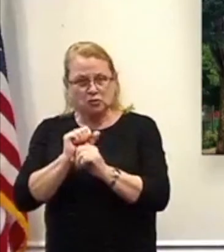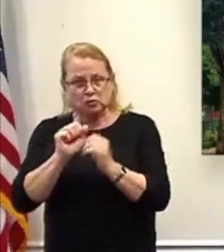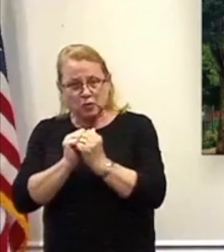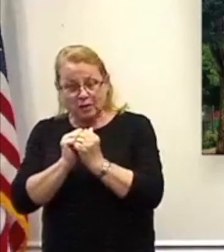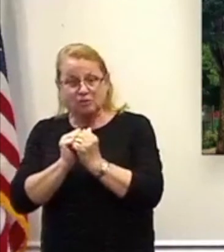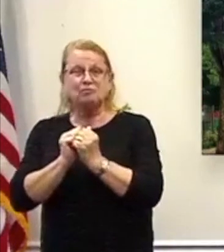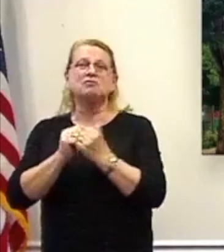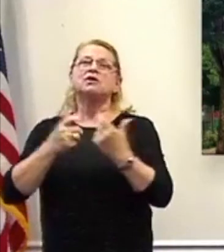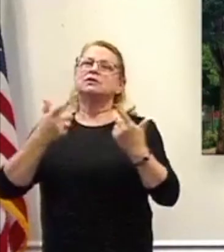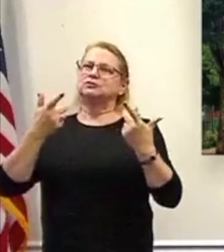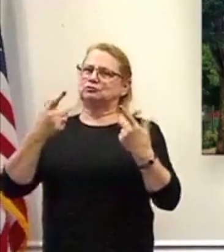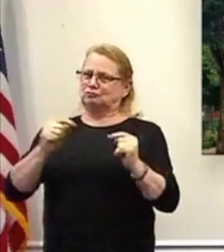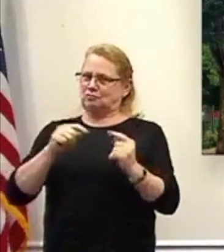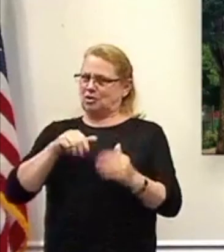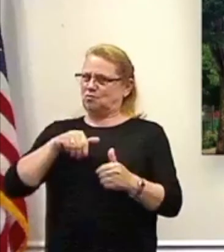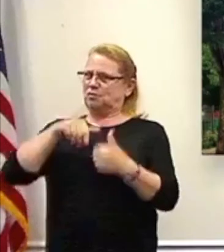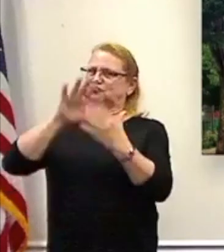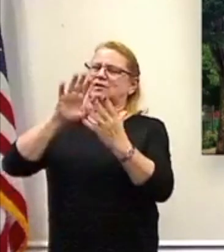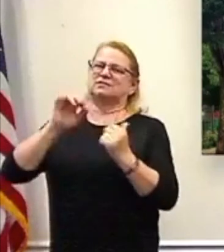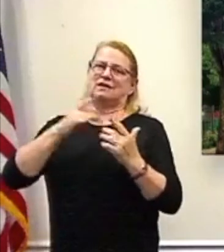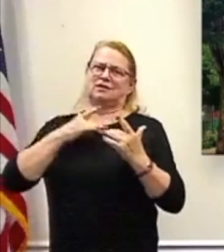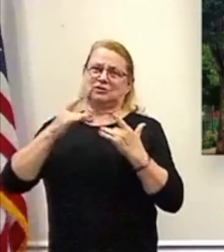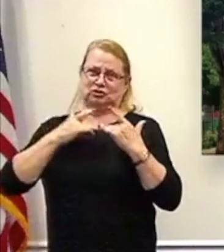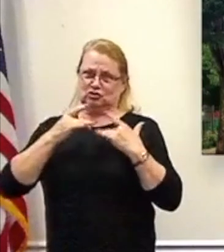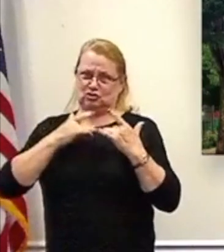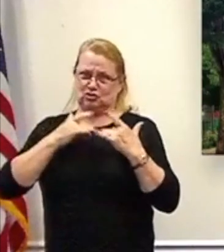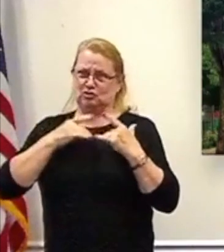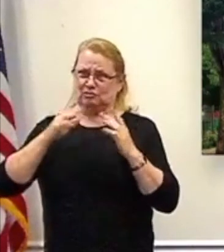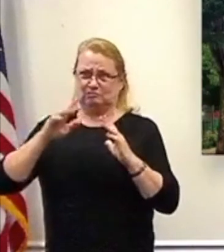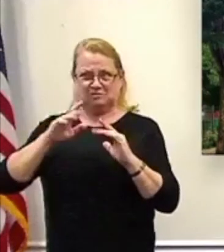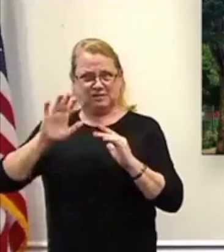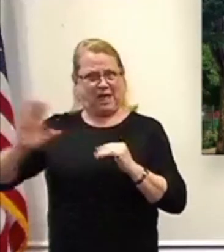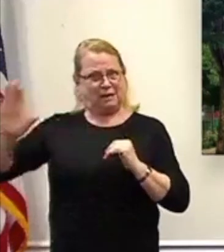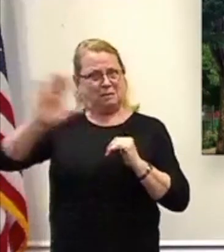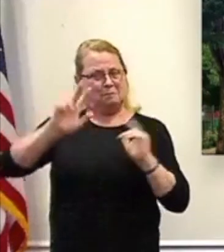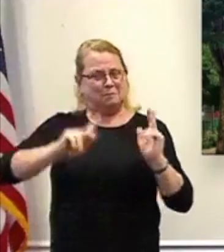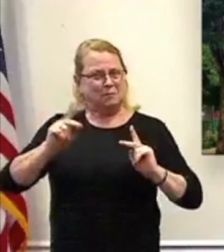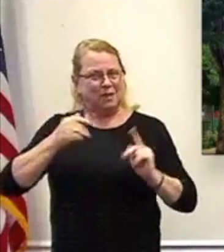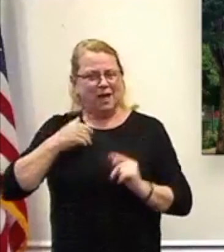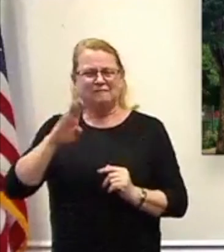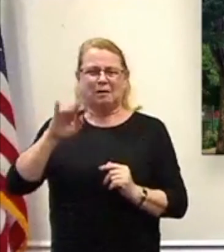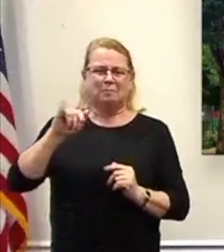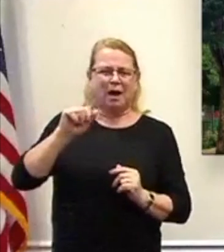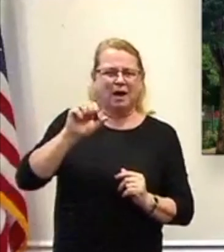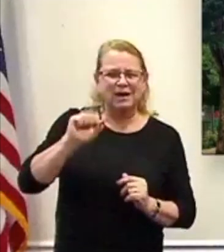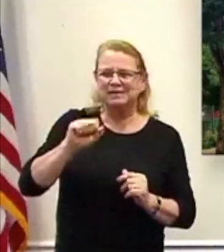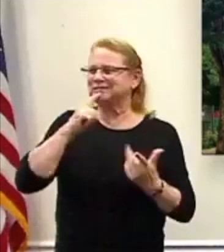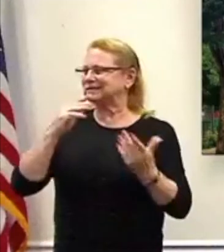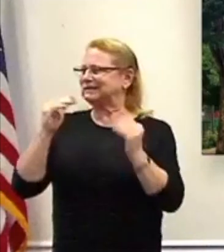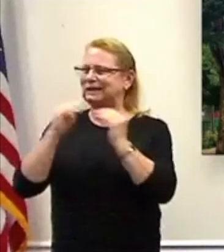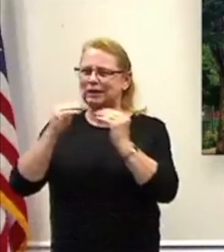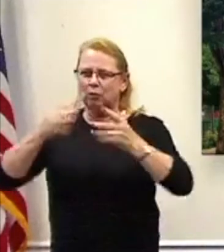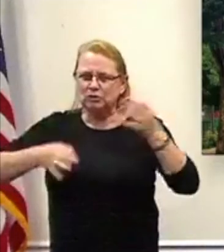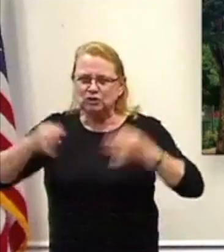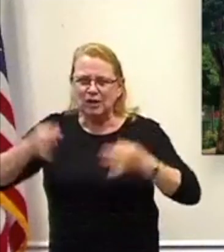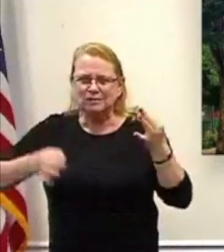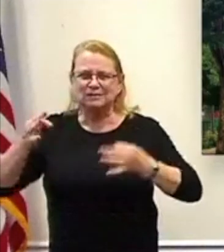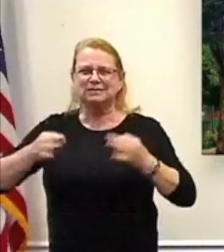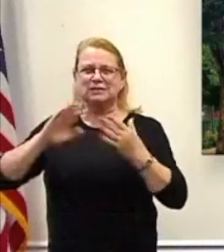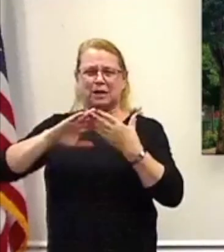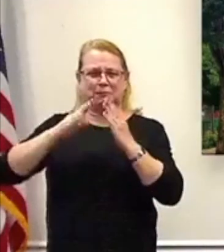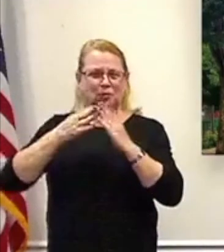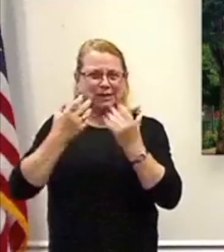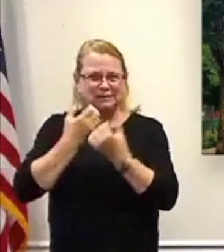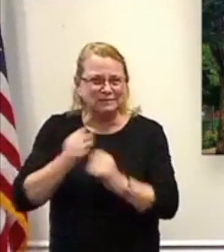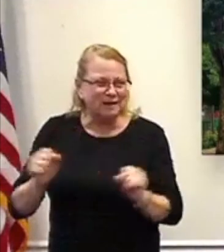concern, public safety, bias, and equal justice under the law. And we're making great